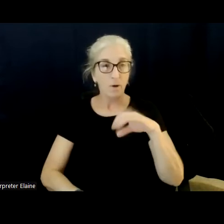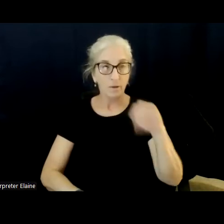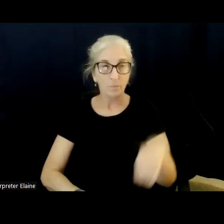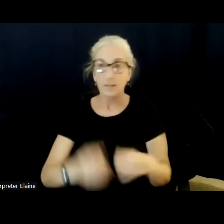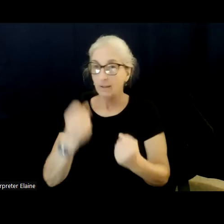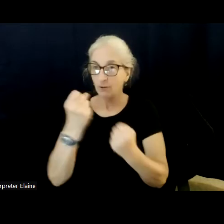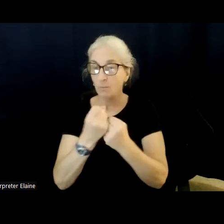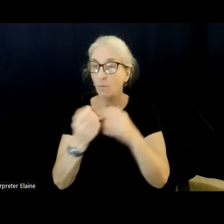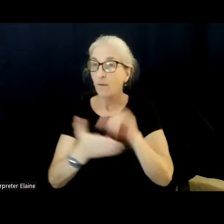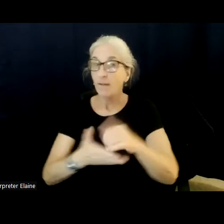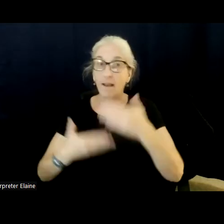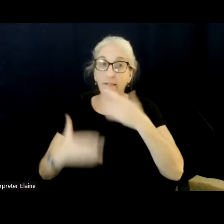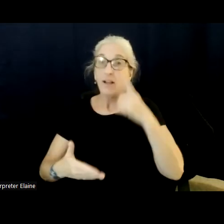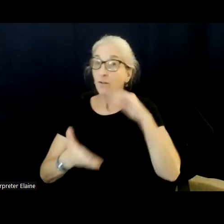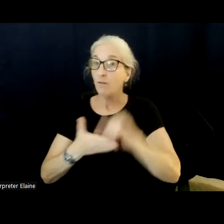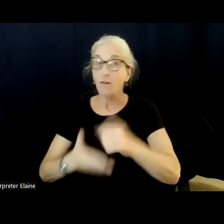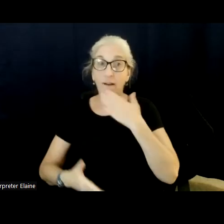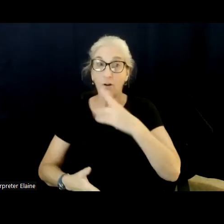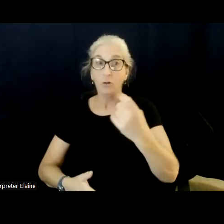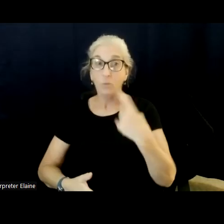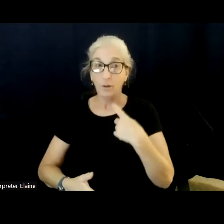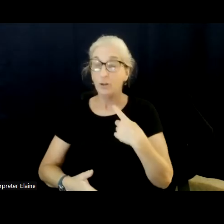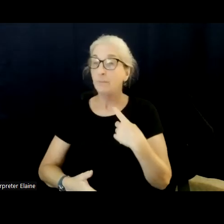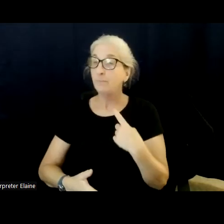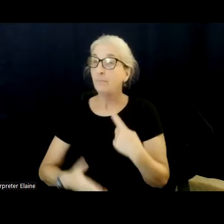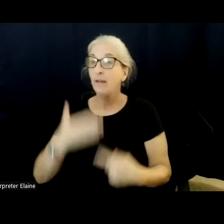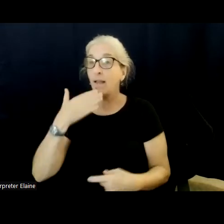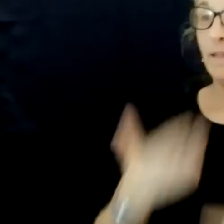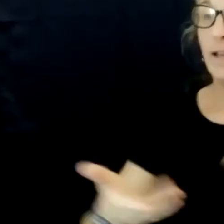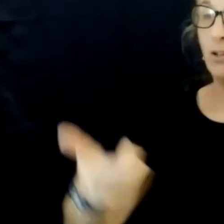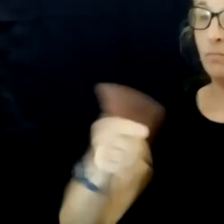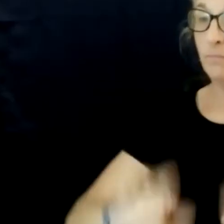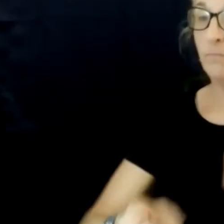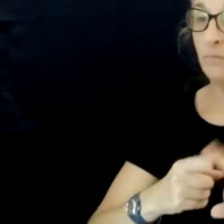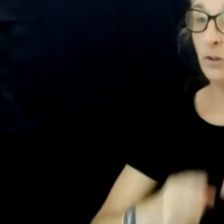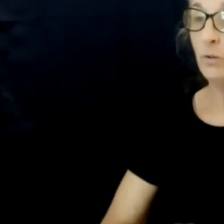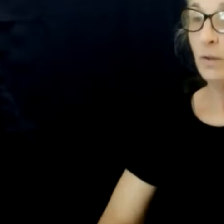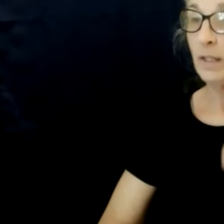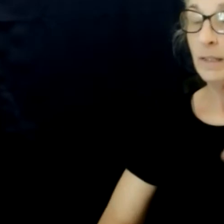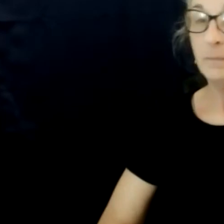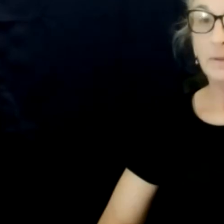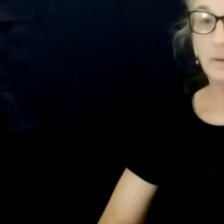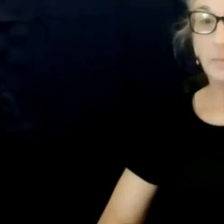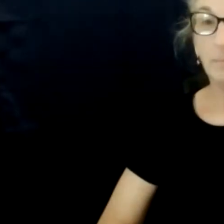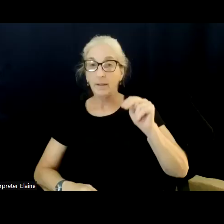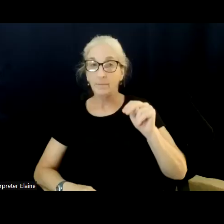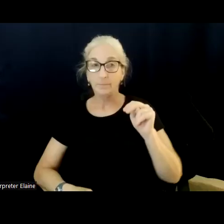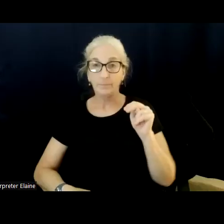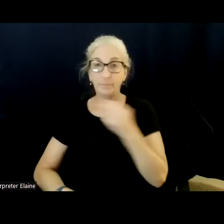question. Thank you so much. And now candidate Lipsman, same question to you about nothing about us without us.